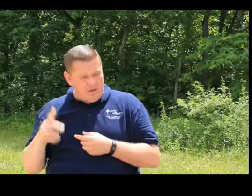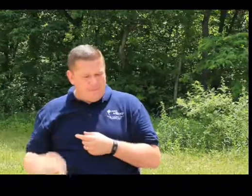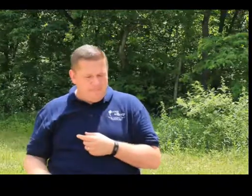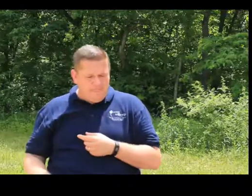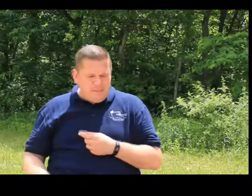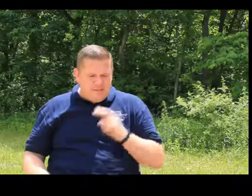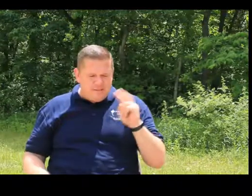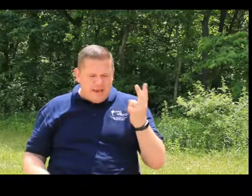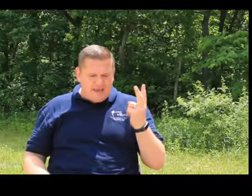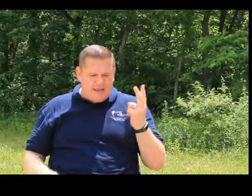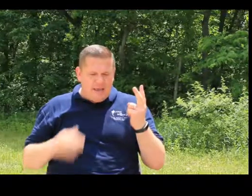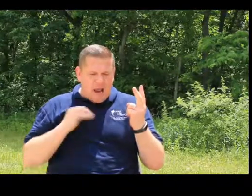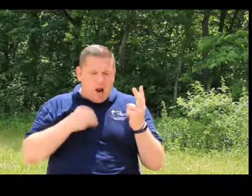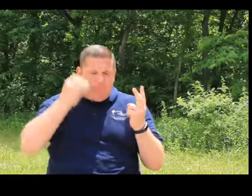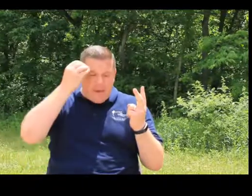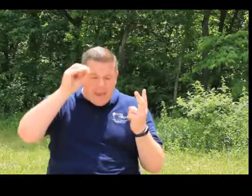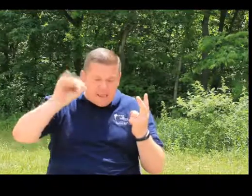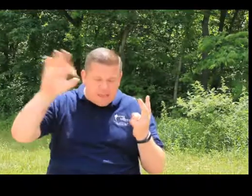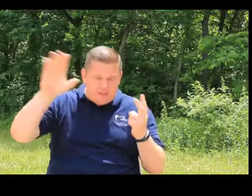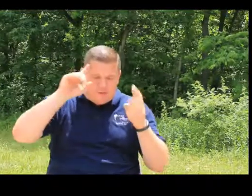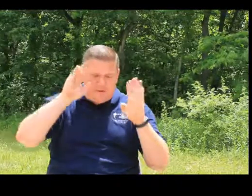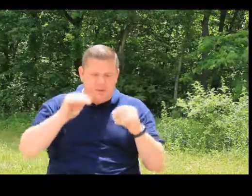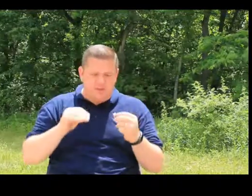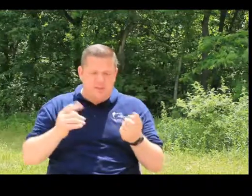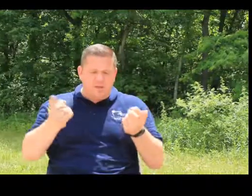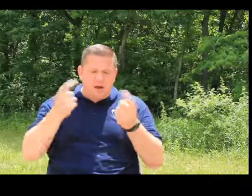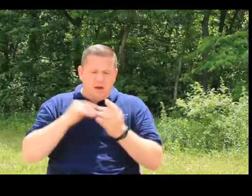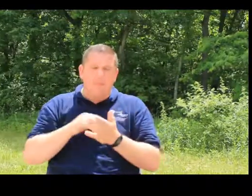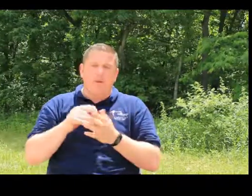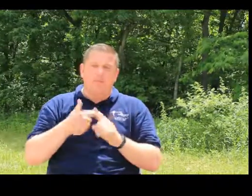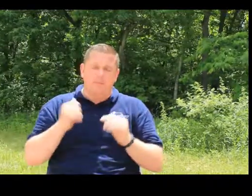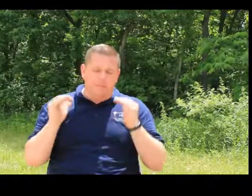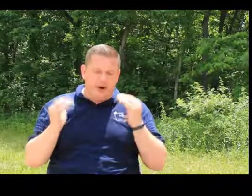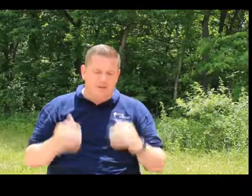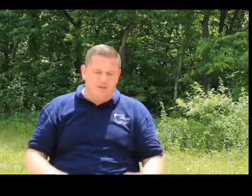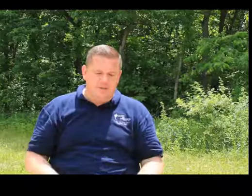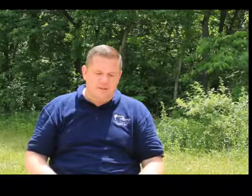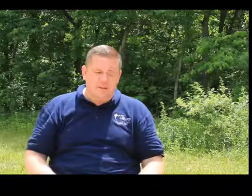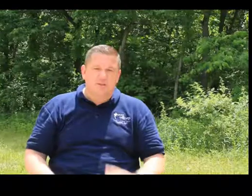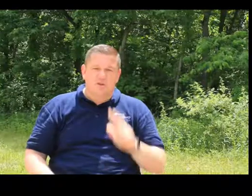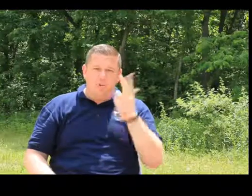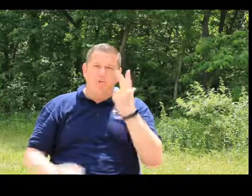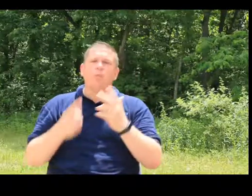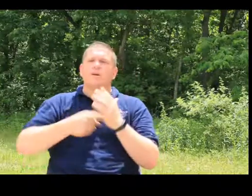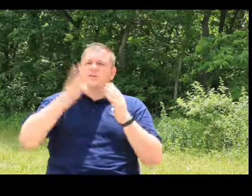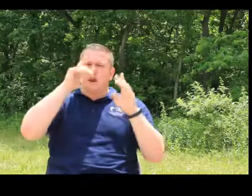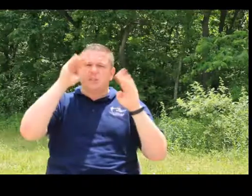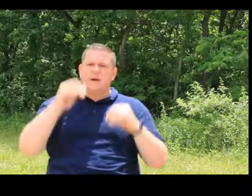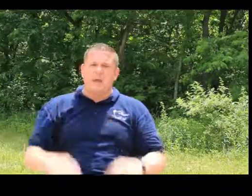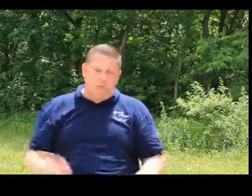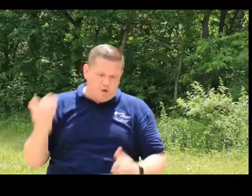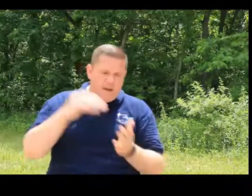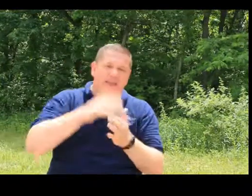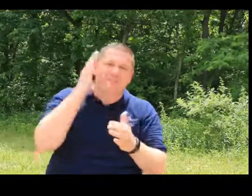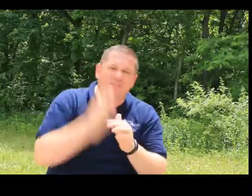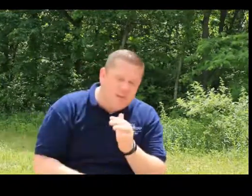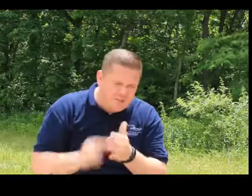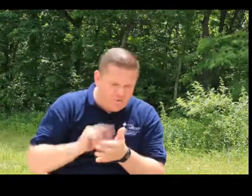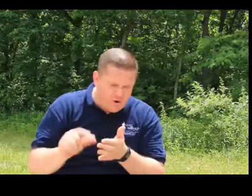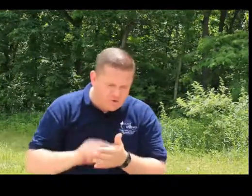Okay? Secondly, our opinions of expectations come often from comparisons. number three, what does God expect? Well, let's go back and finish that verse.